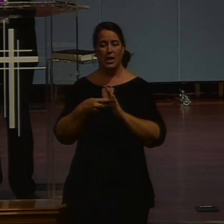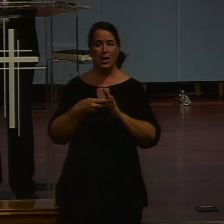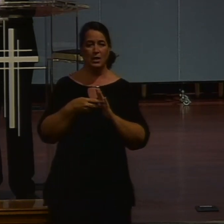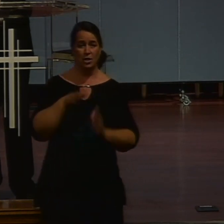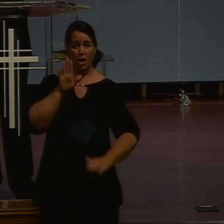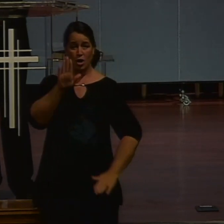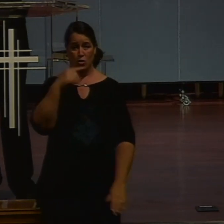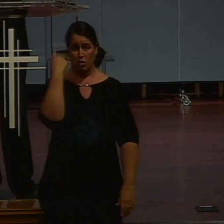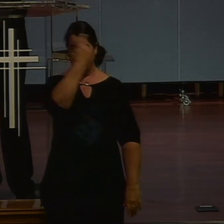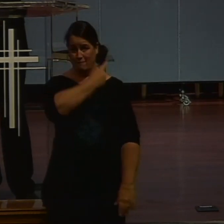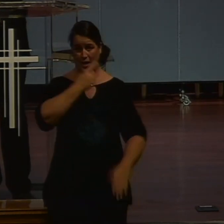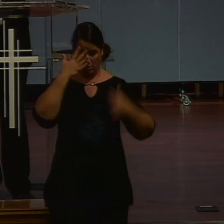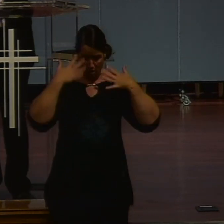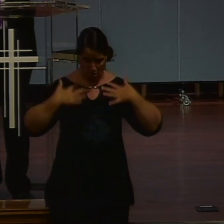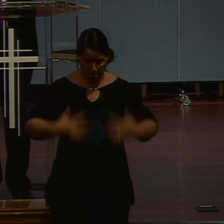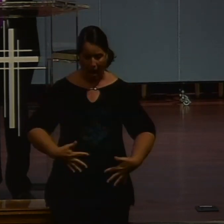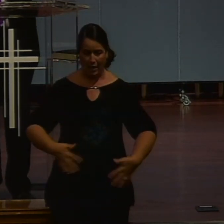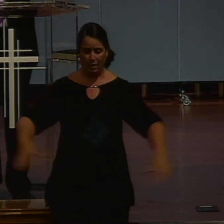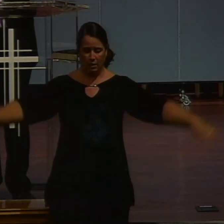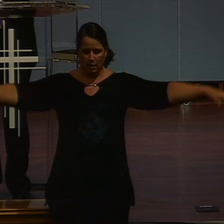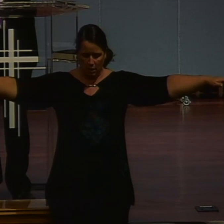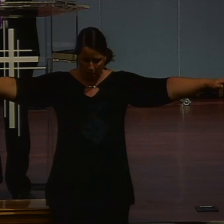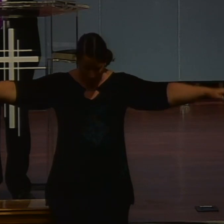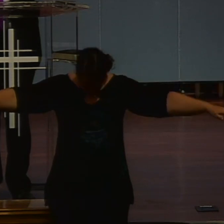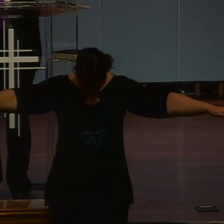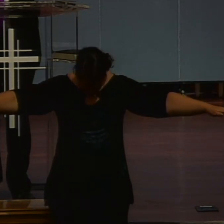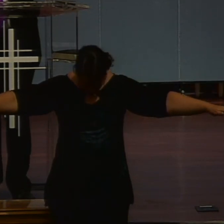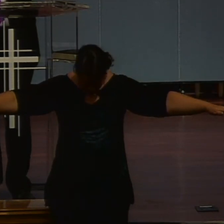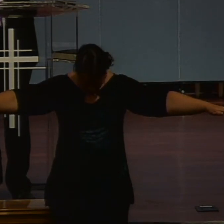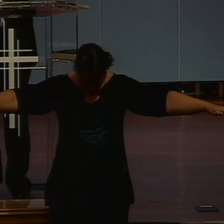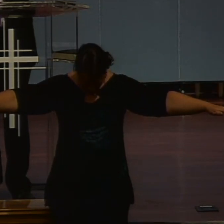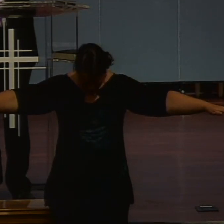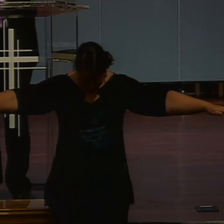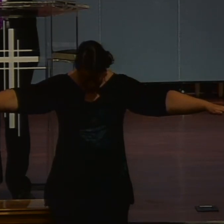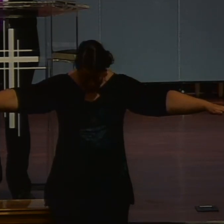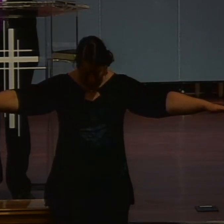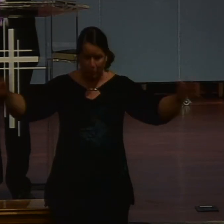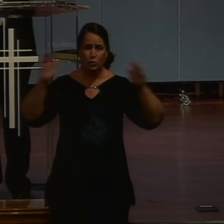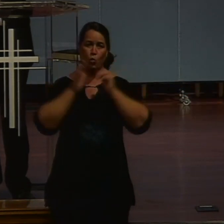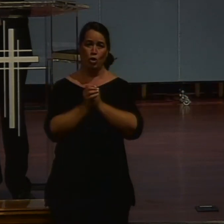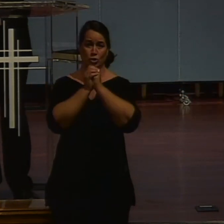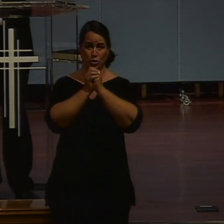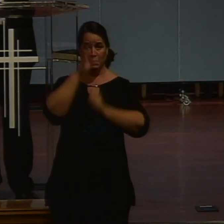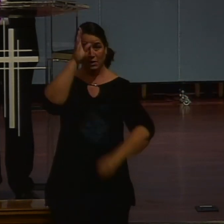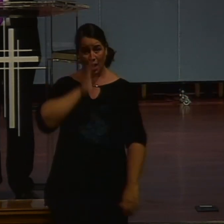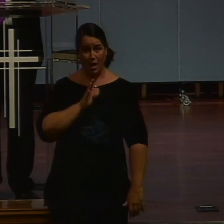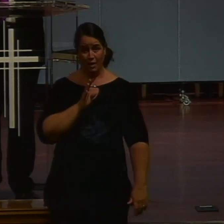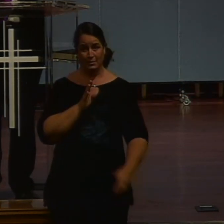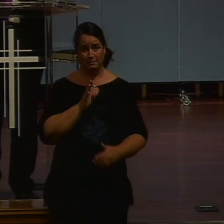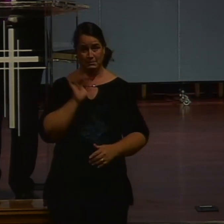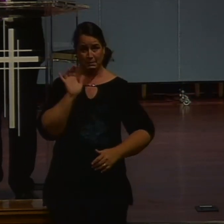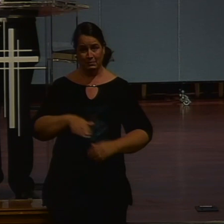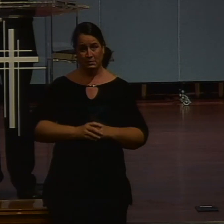fall prone. Before God. To put your face. Before God. To bow. God. To worship God. And I want to